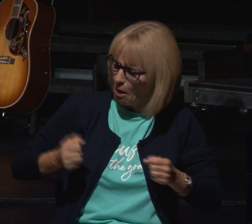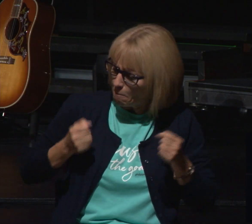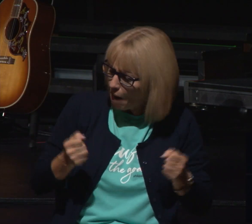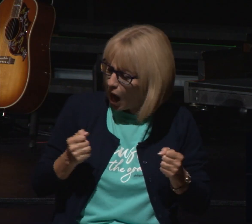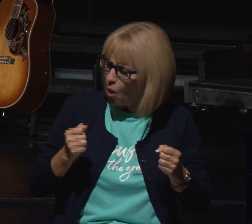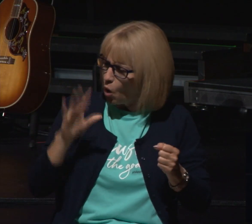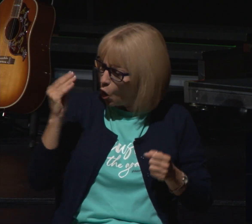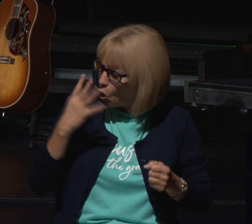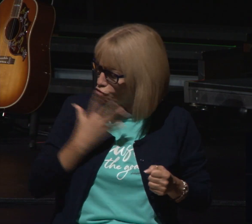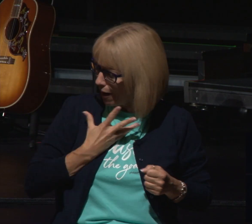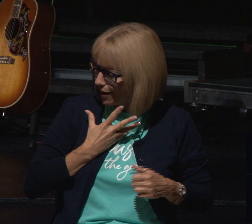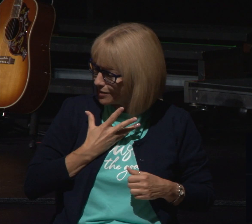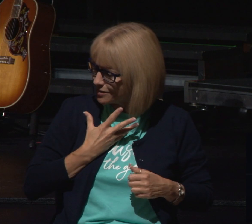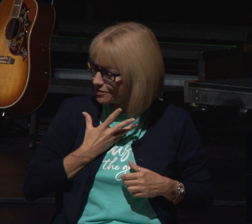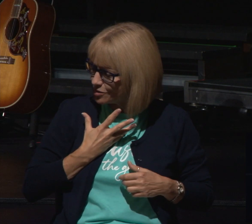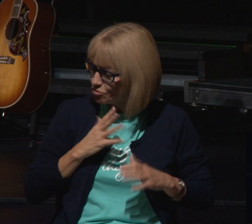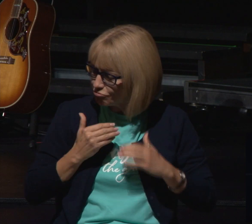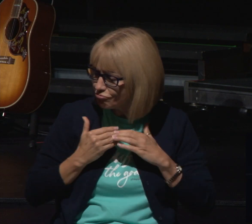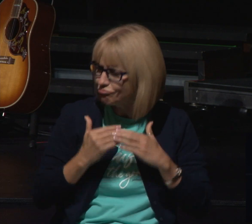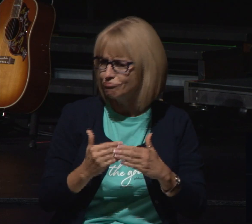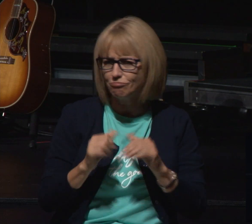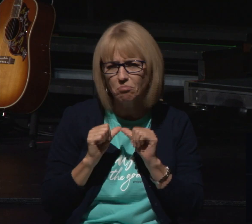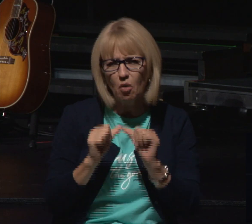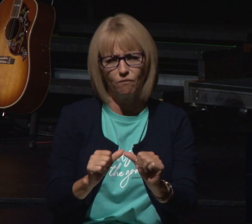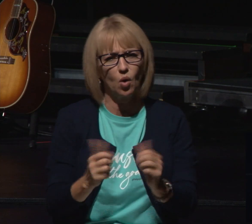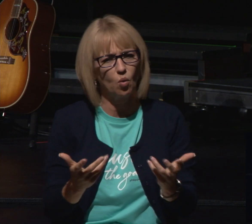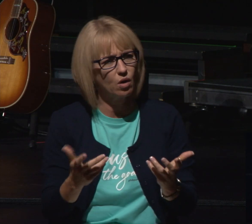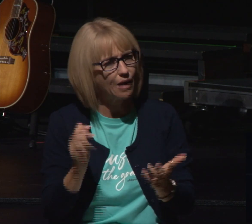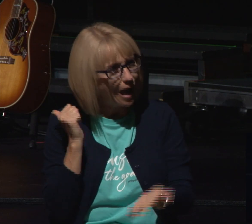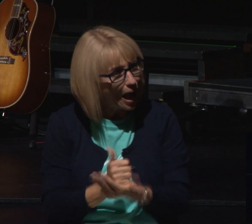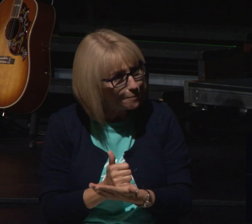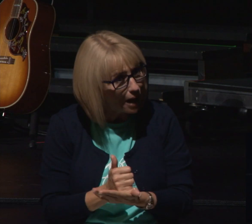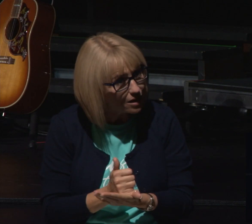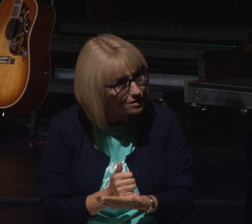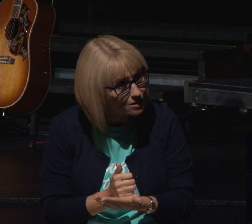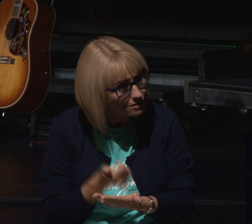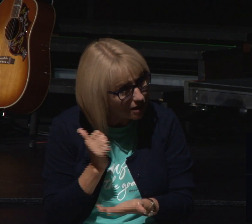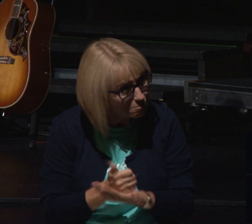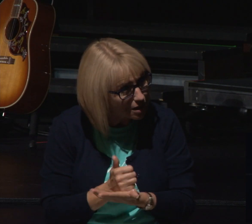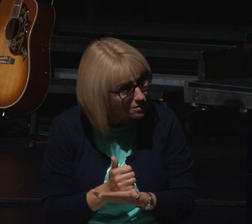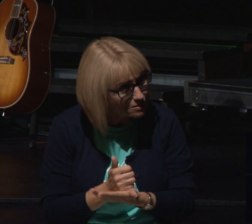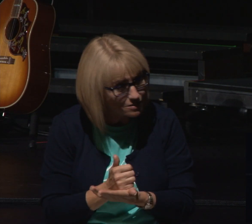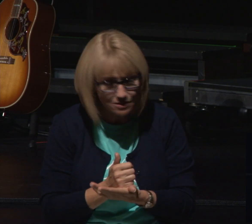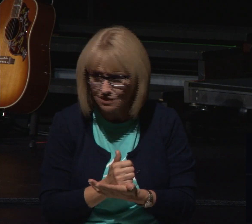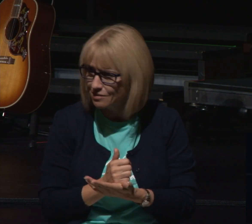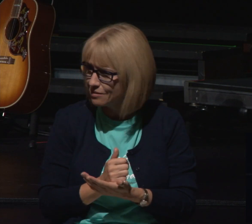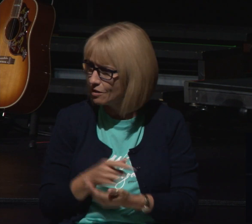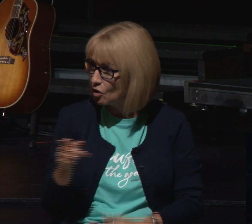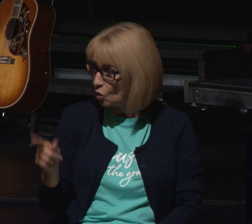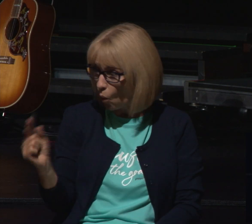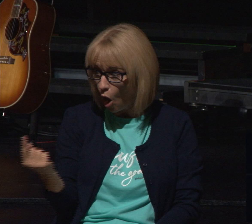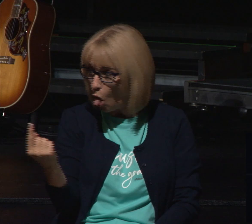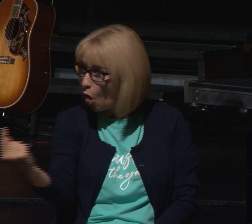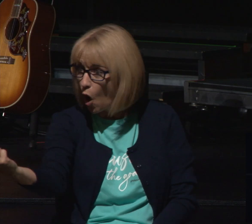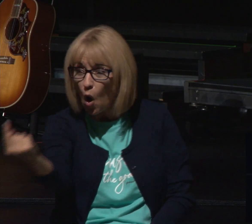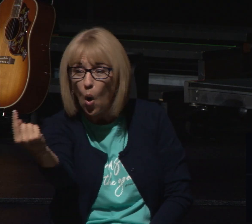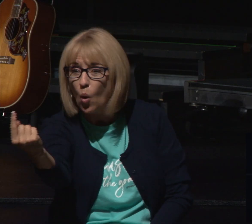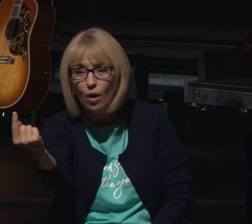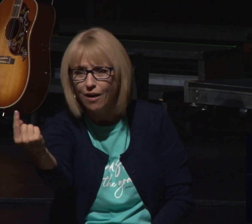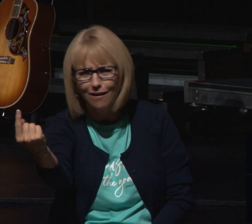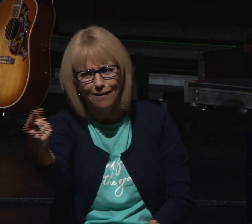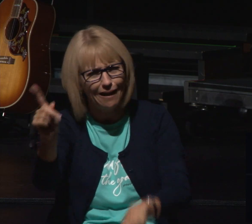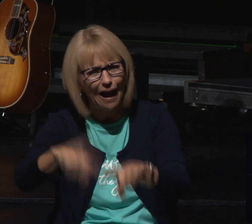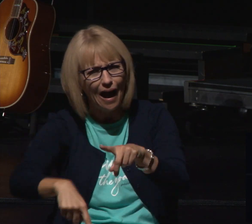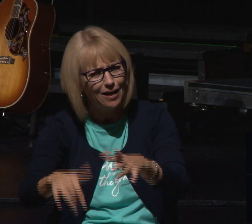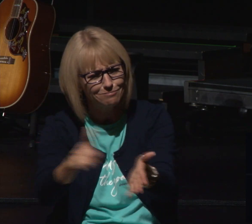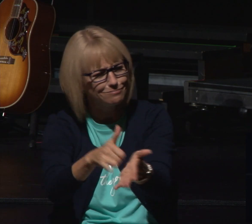and there's where we come together to do that you can't do that by yourself and sometimes we need to go